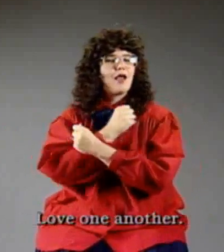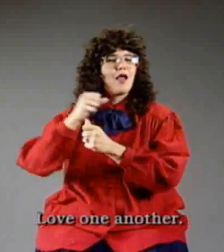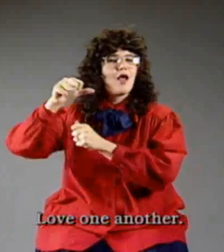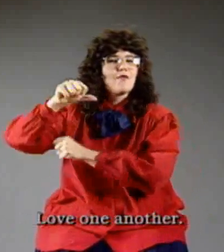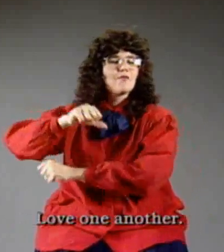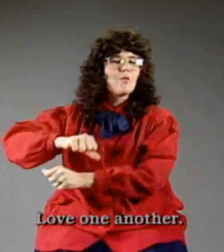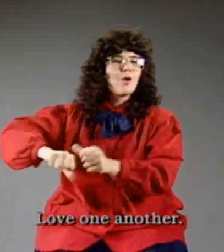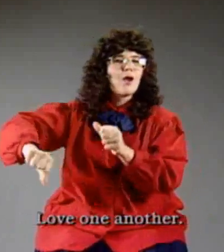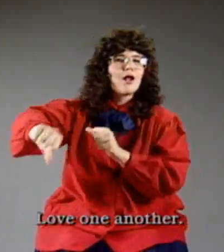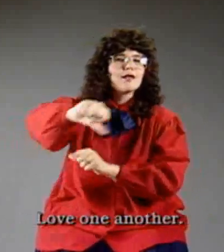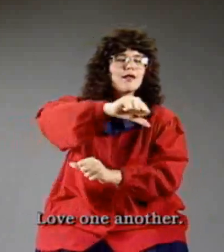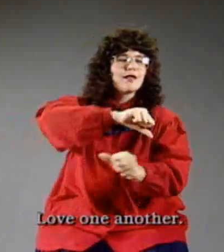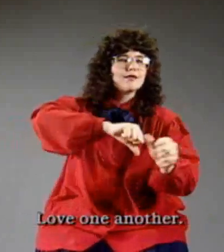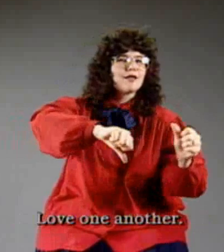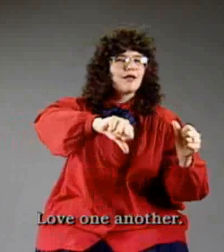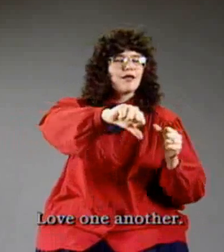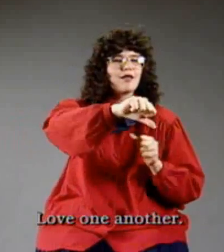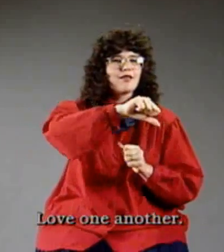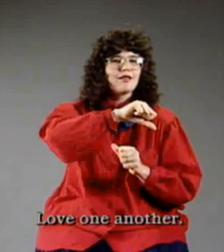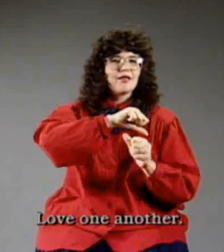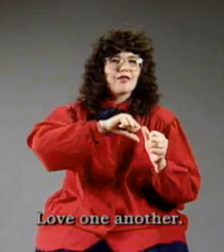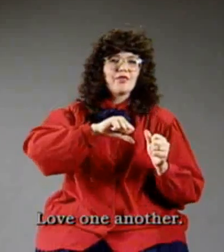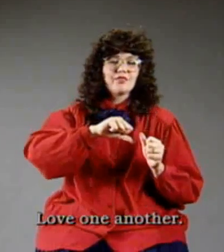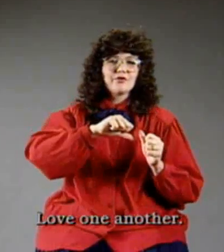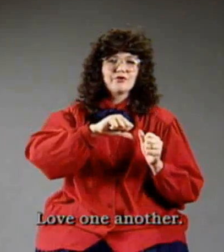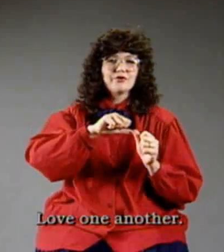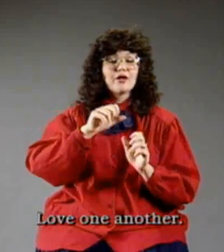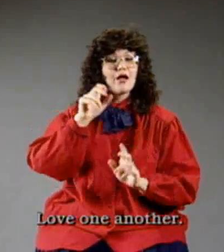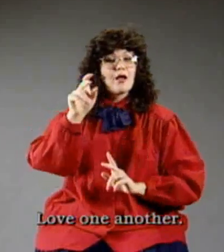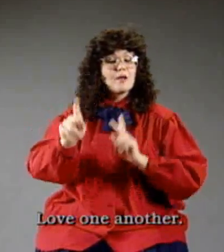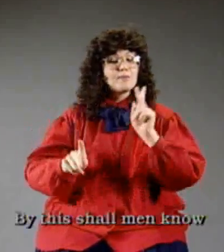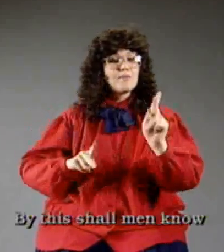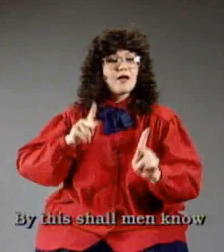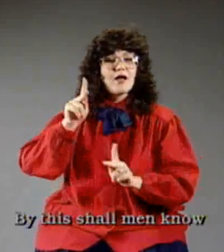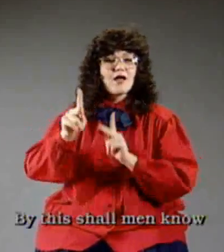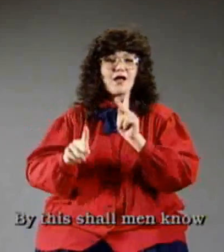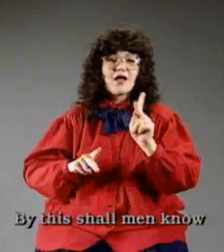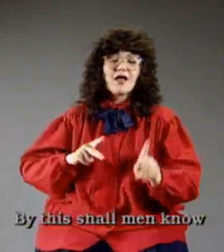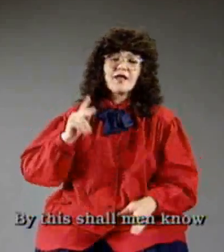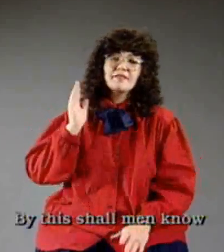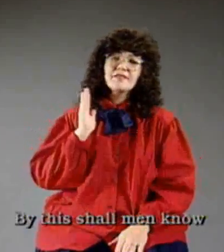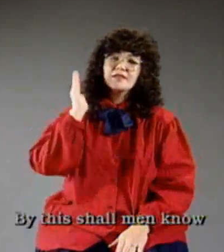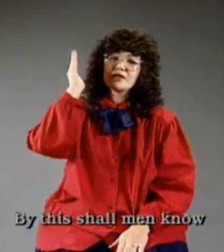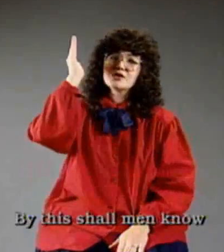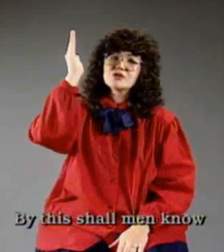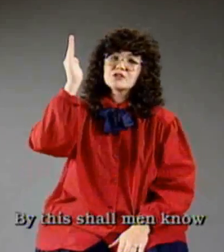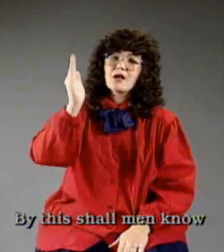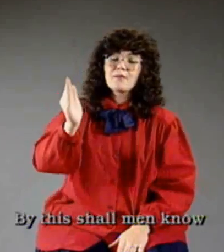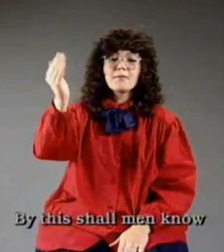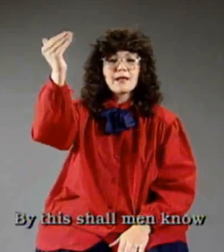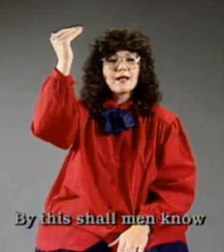one another For they shall